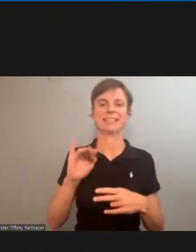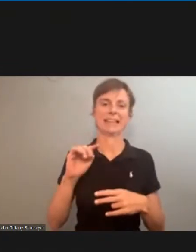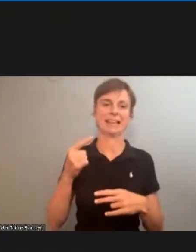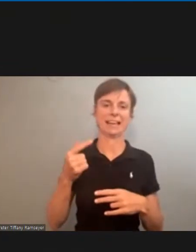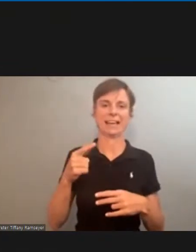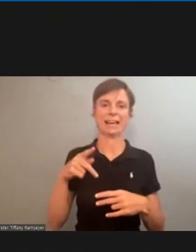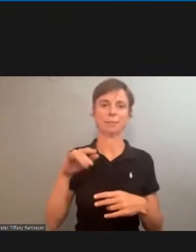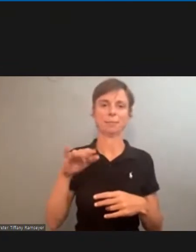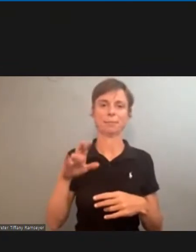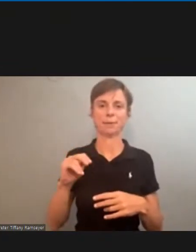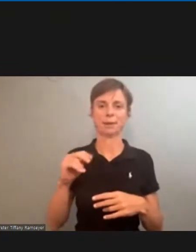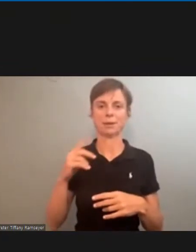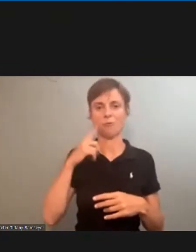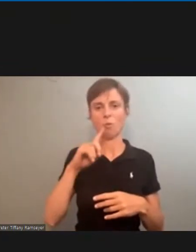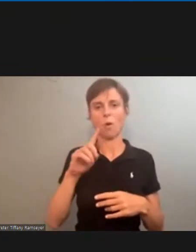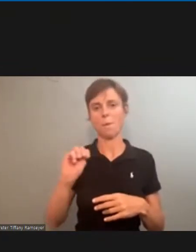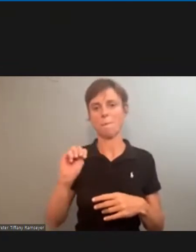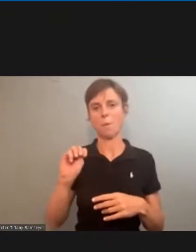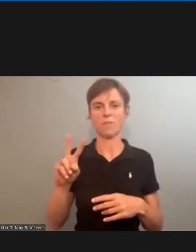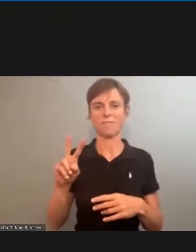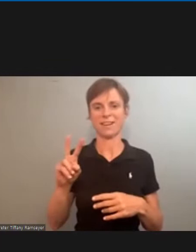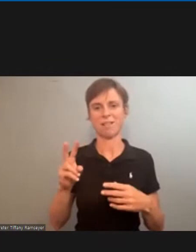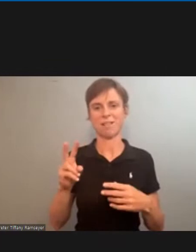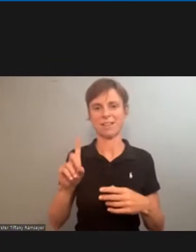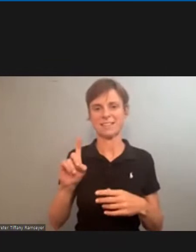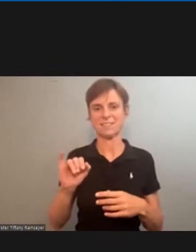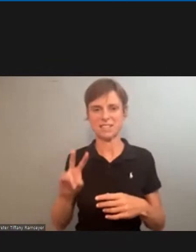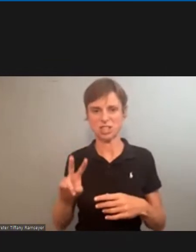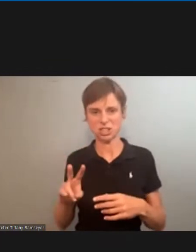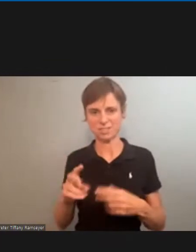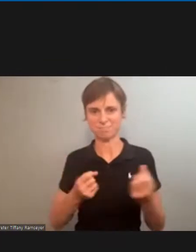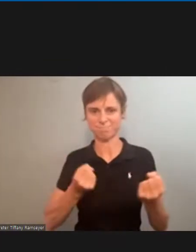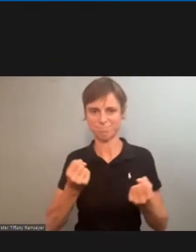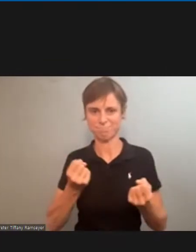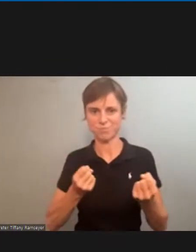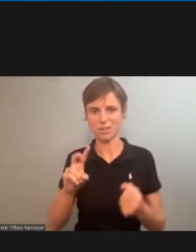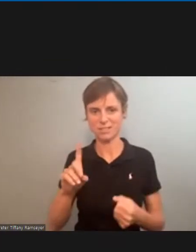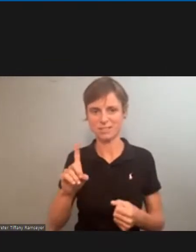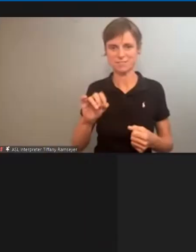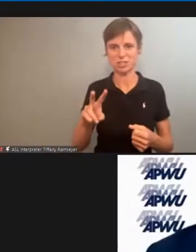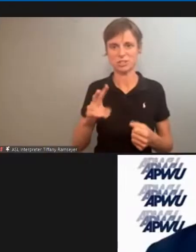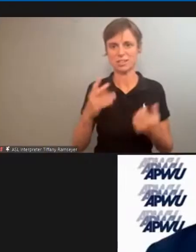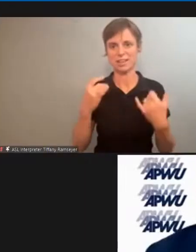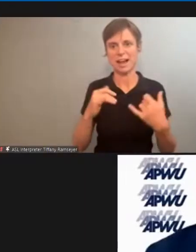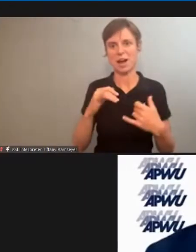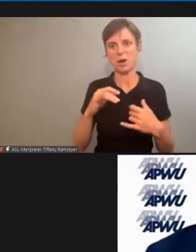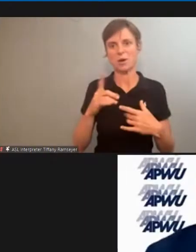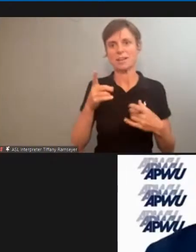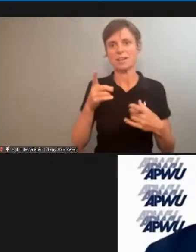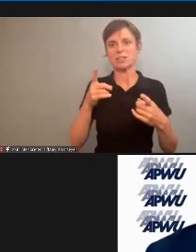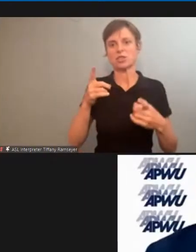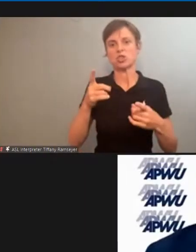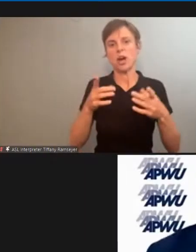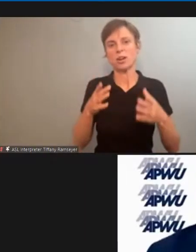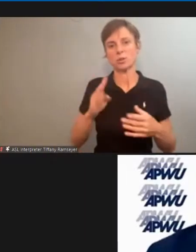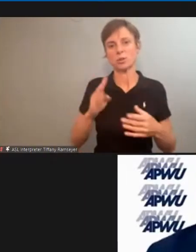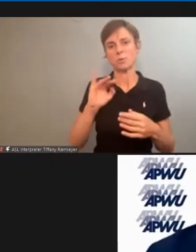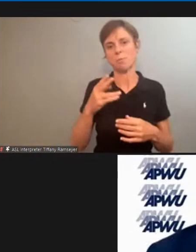Motor Vehicle Division, better known to us as Director Michael Foster Motor Vehicle Services.